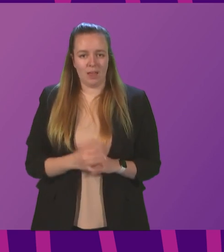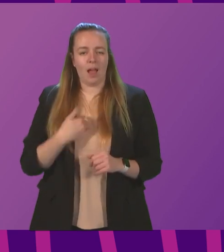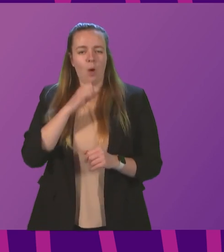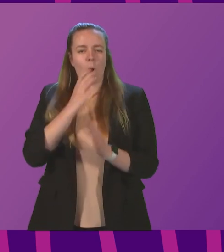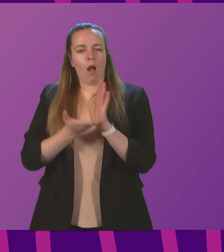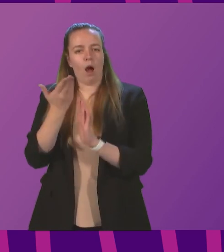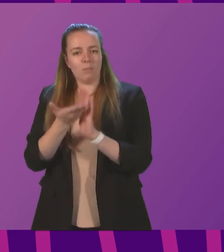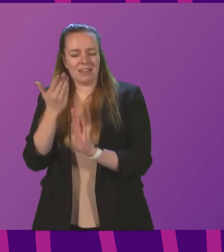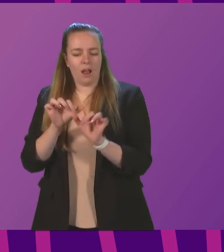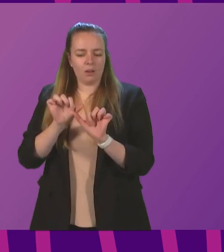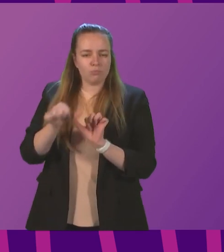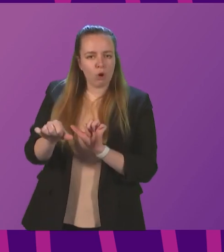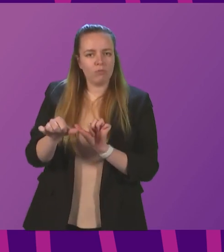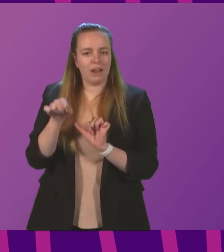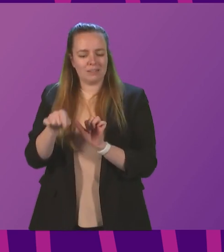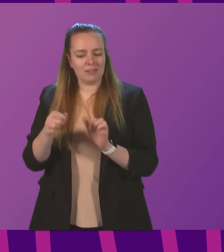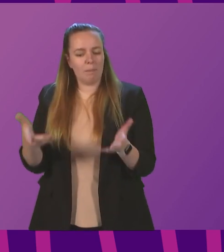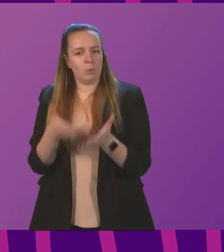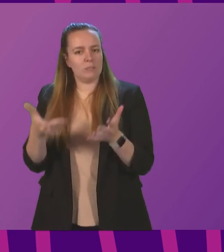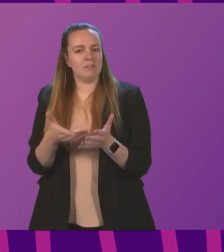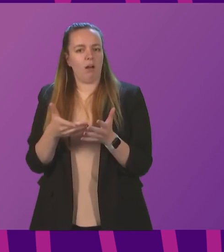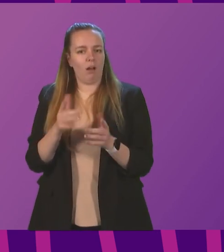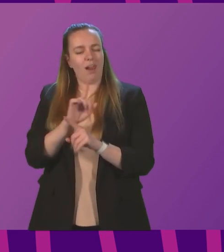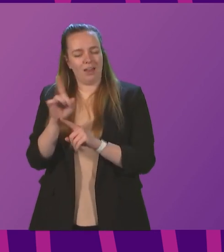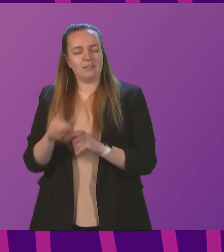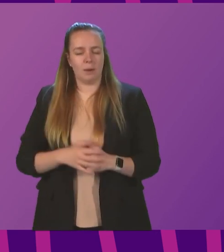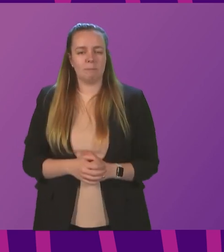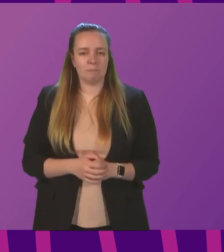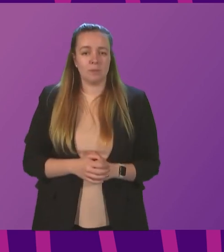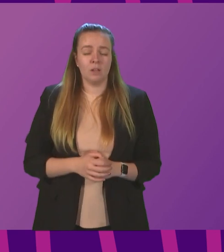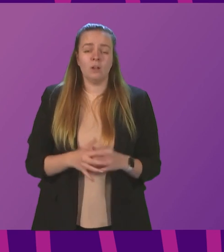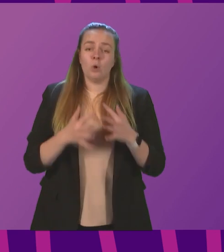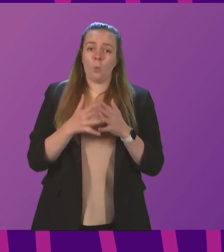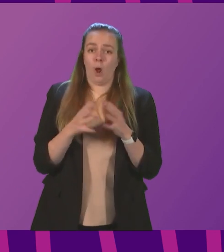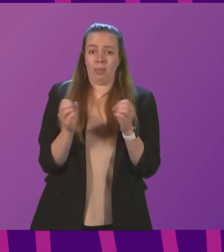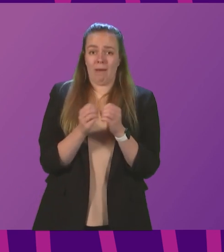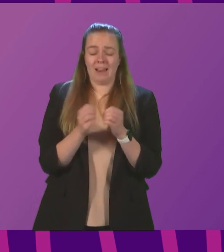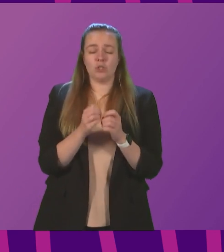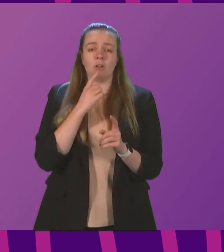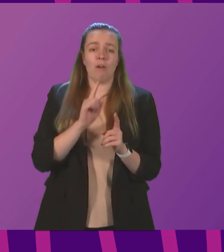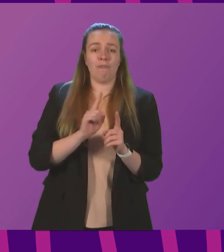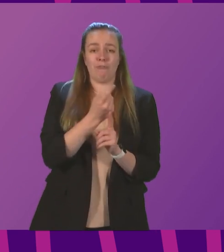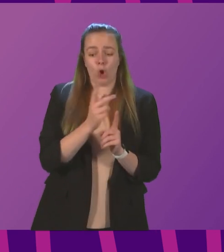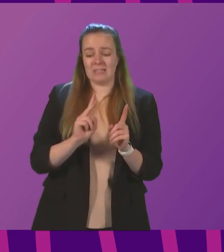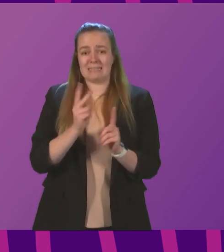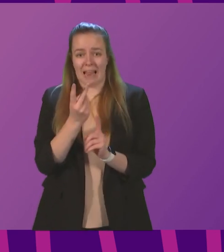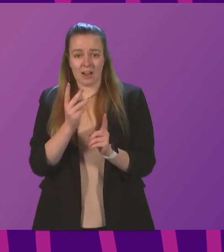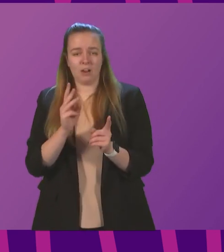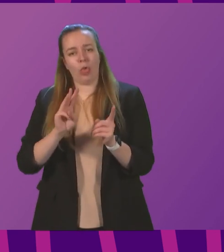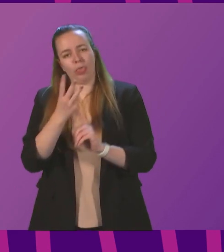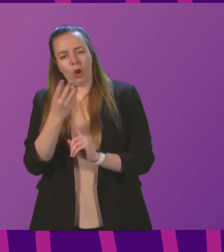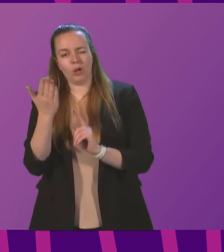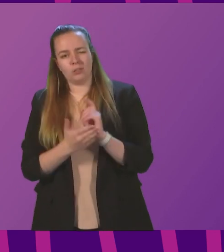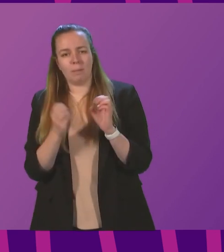more about the progress of the booster programme later. However, it is worth pointing out that on first, second and booster and third doses,